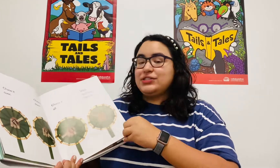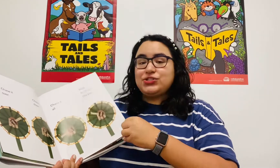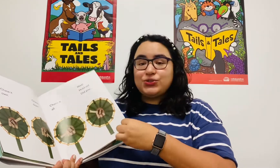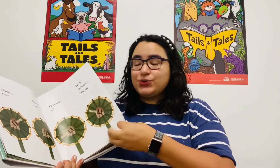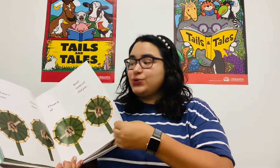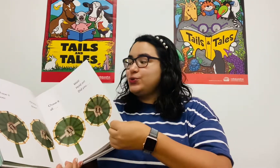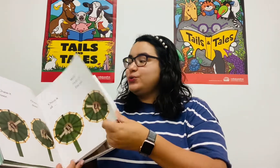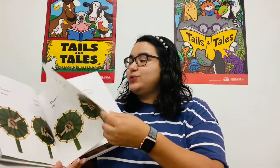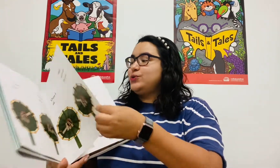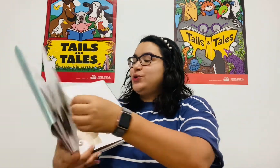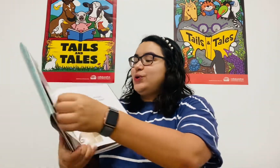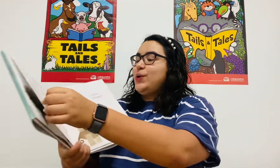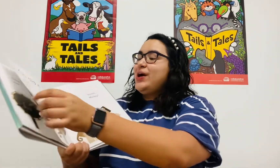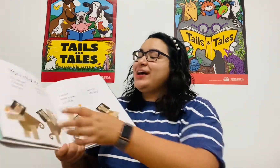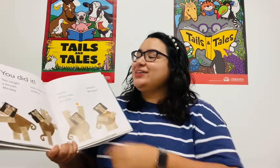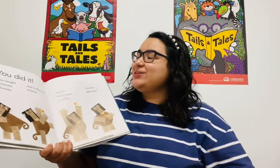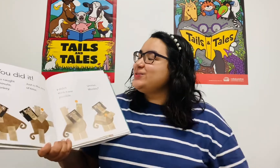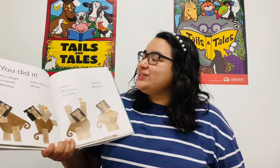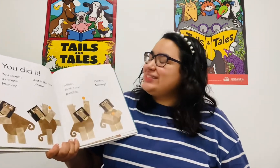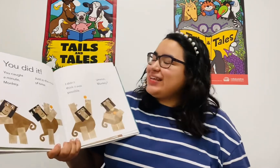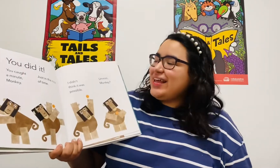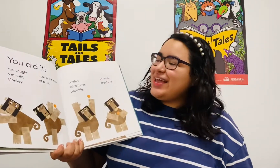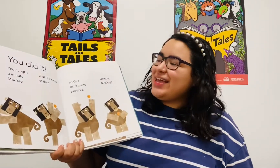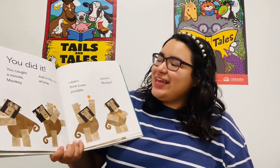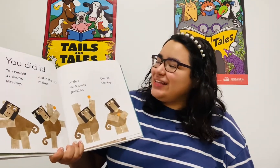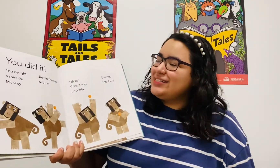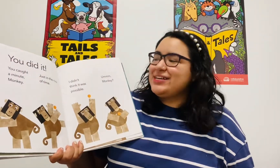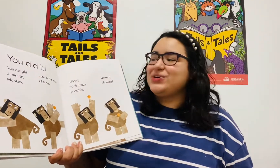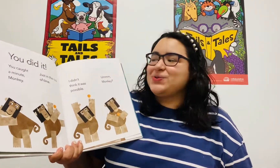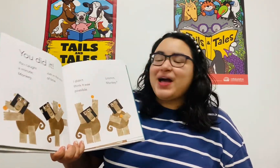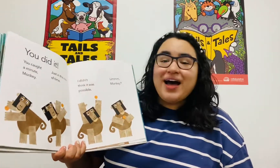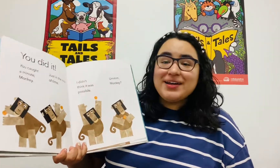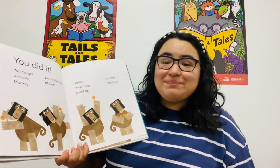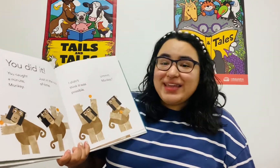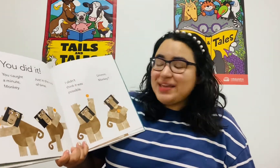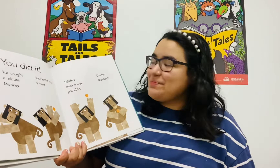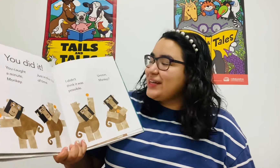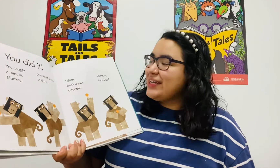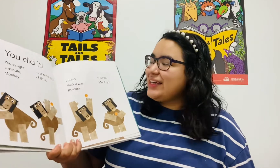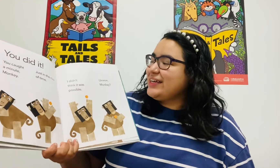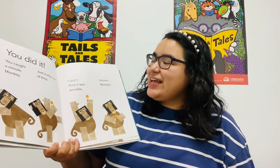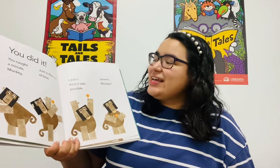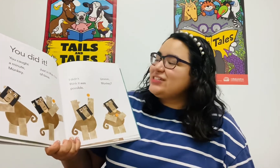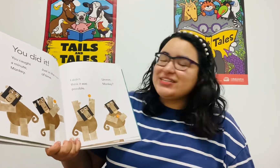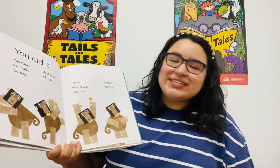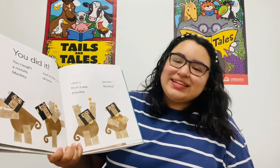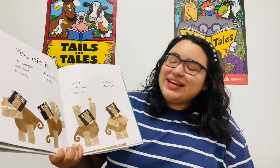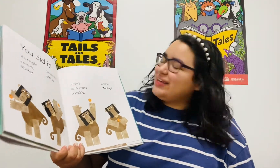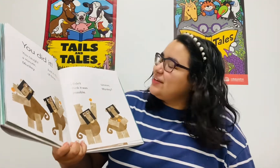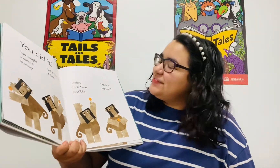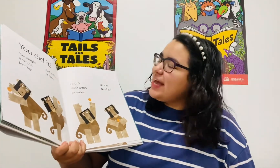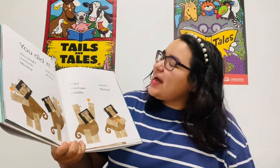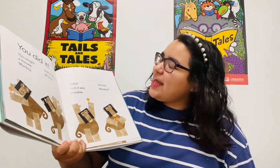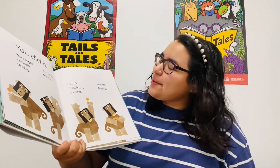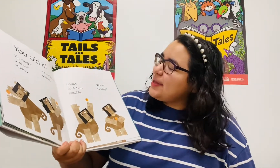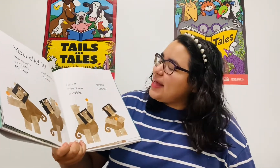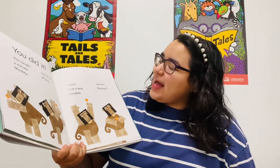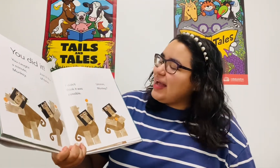you? You did it! You caught a minute, monkey, just in the nick of time. I